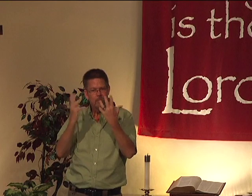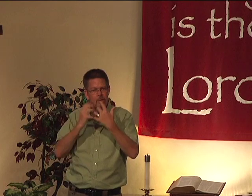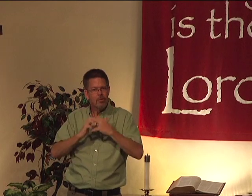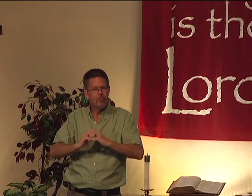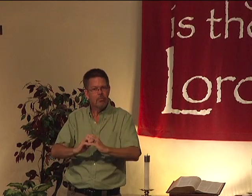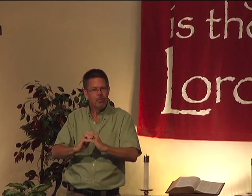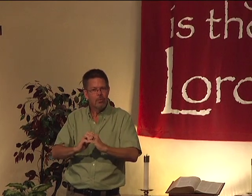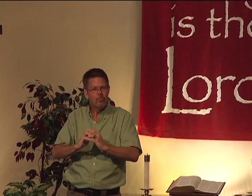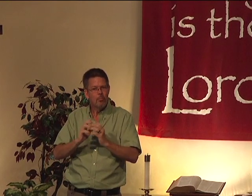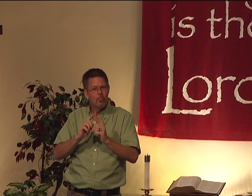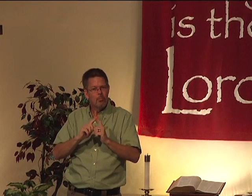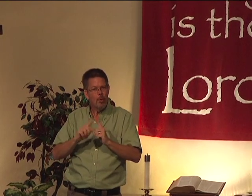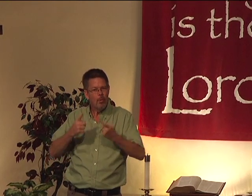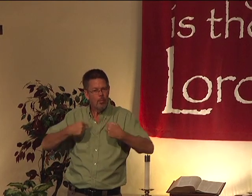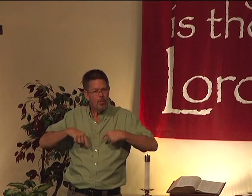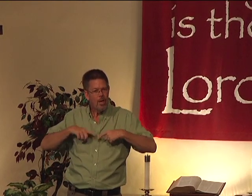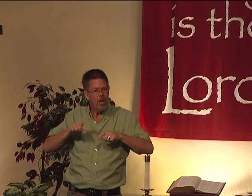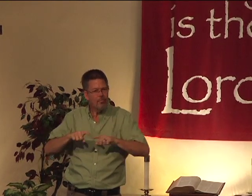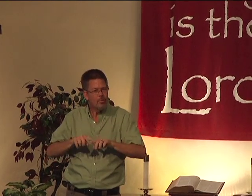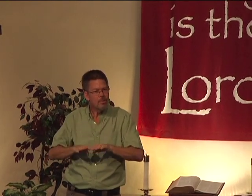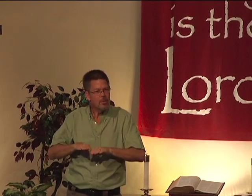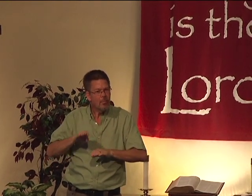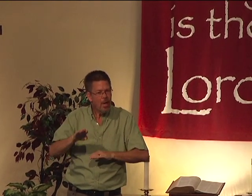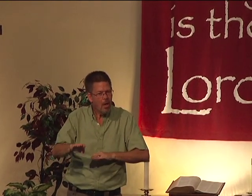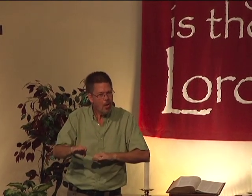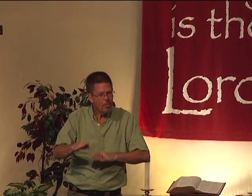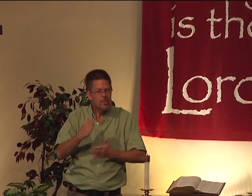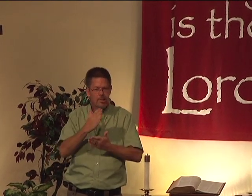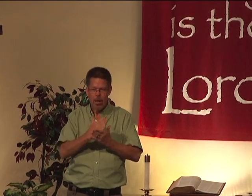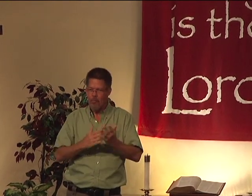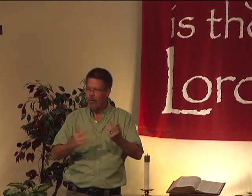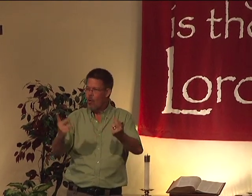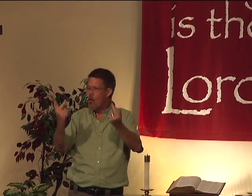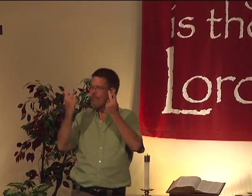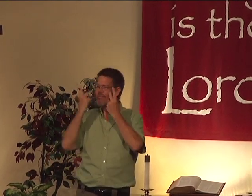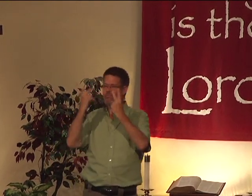And it can work out. But we have to take a step out.